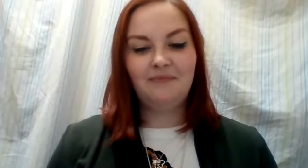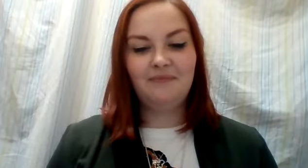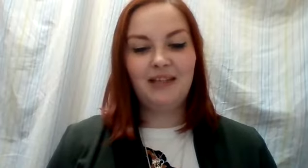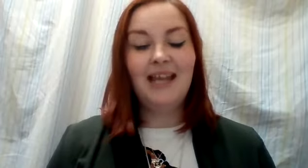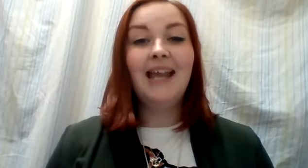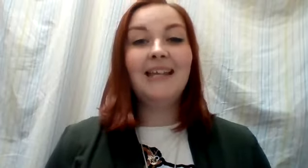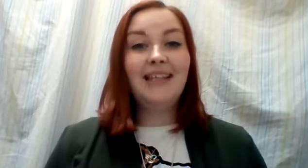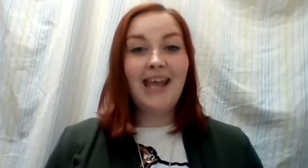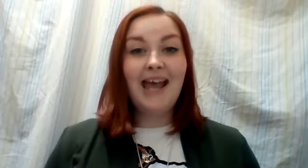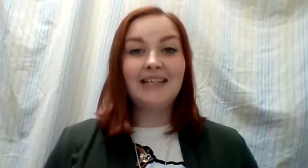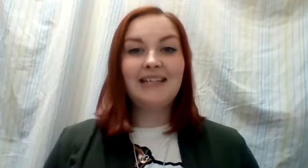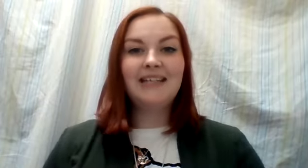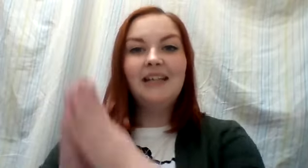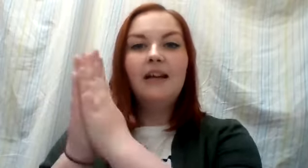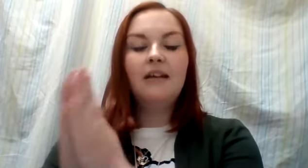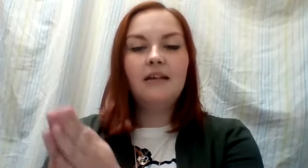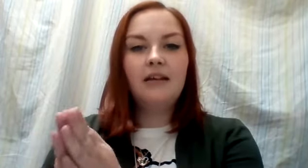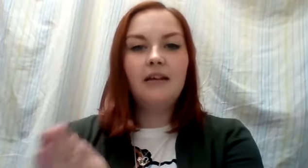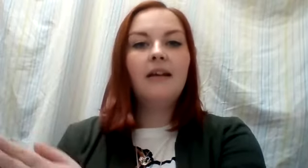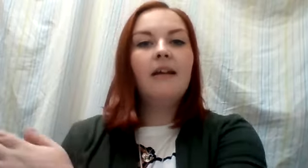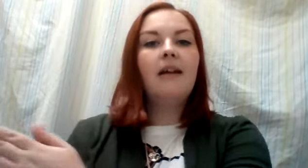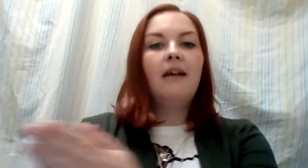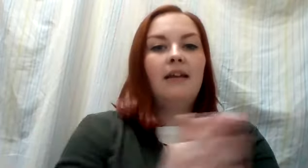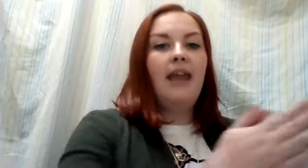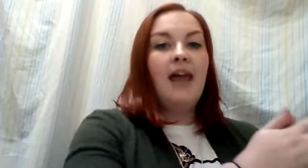Cat, c, cat.